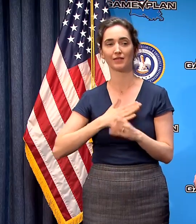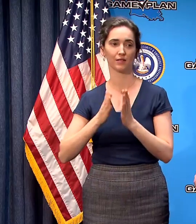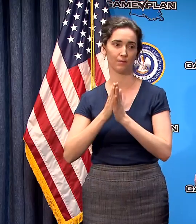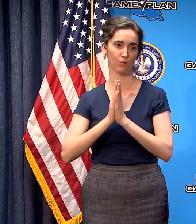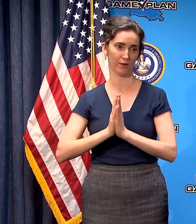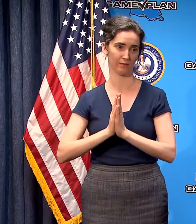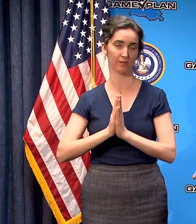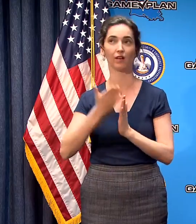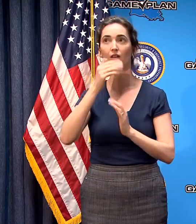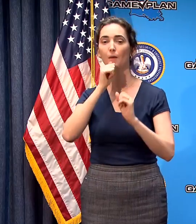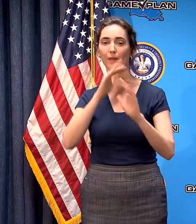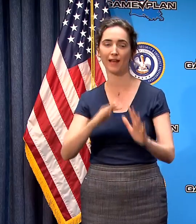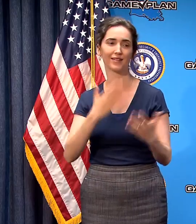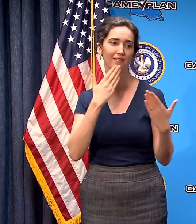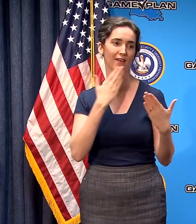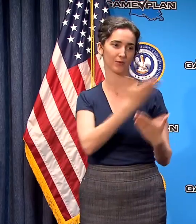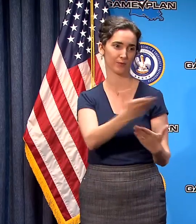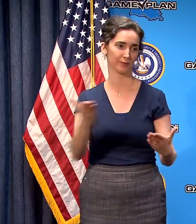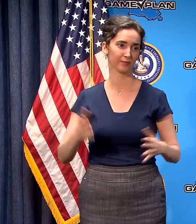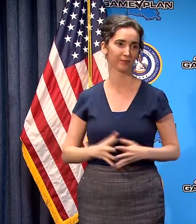God bless and thank you